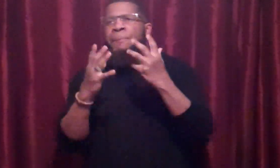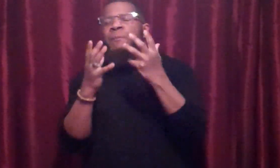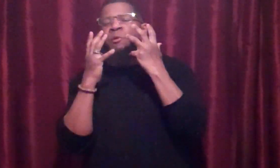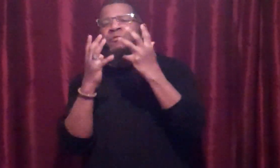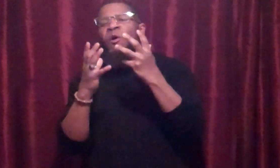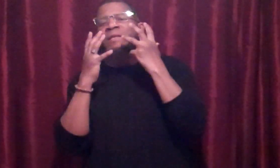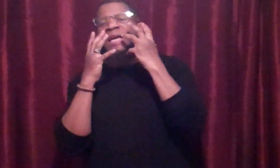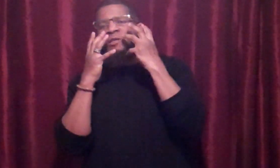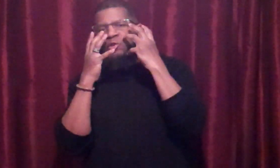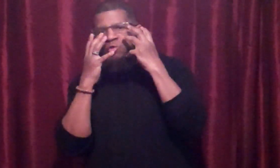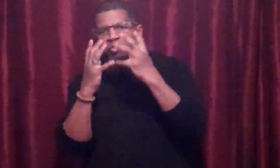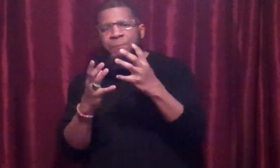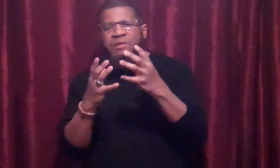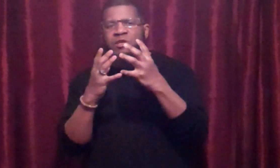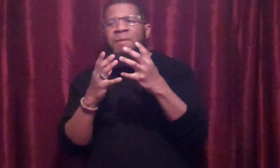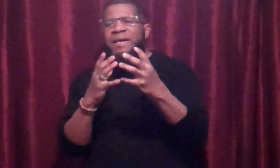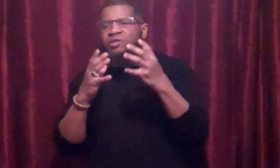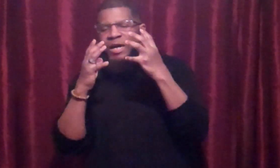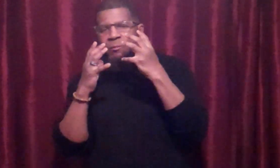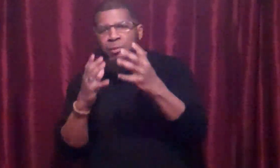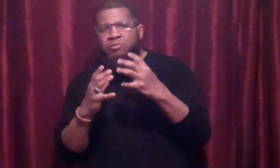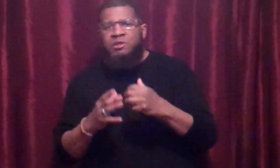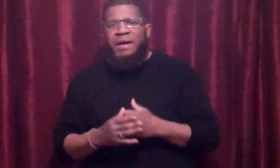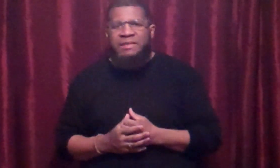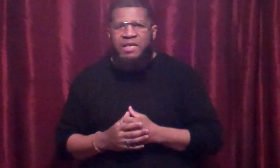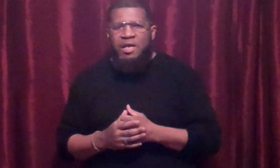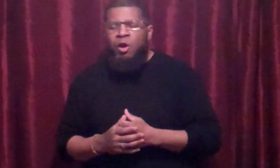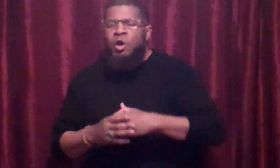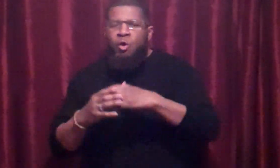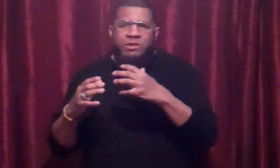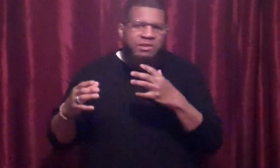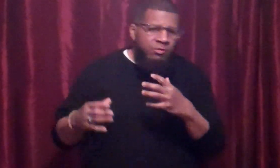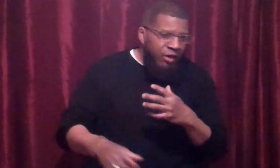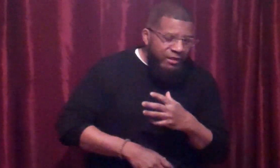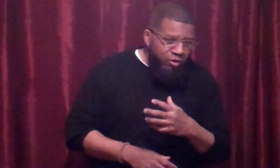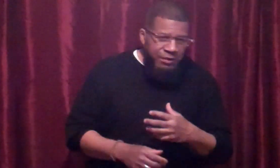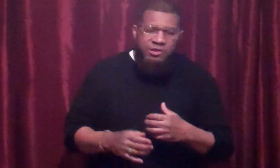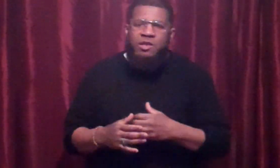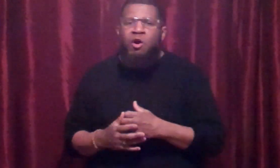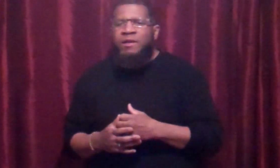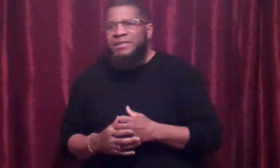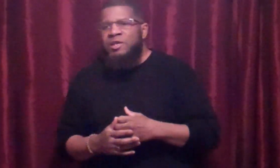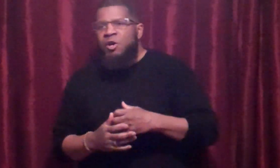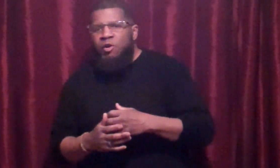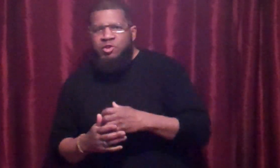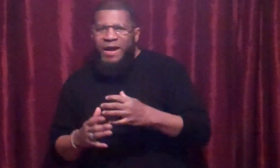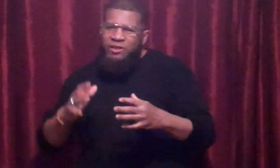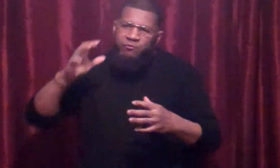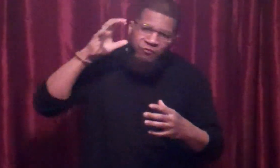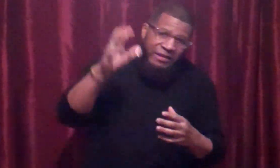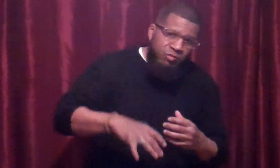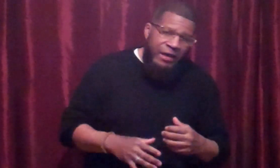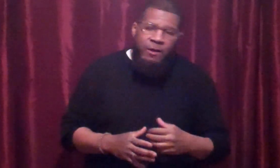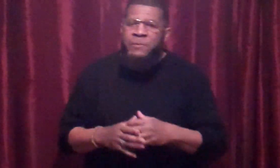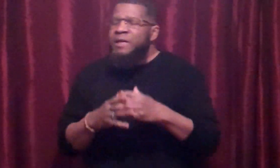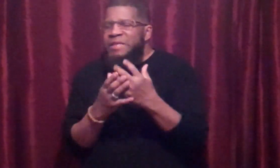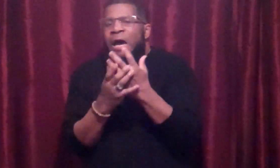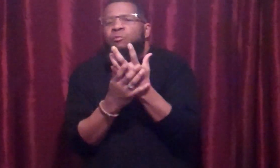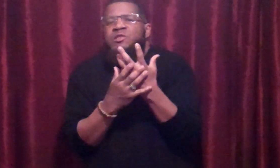people thought that gripping somebody, trying to pull somebody's hair, or trying to crush their narnex, or trying to face rake them, that was